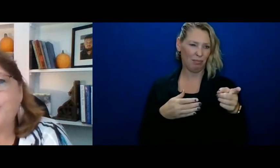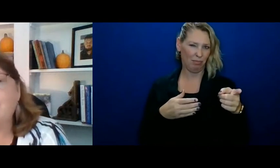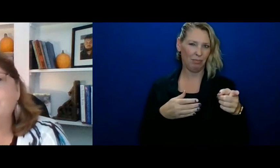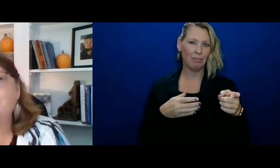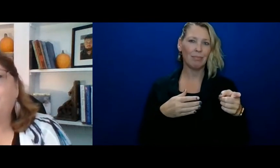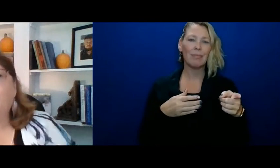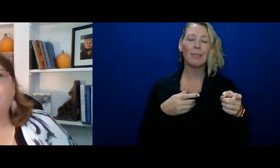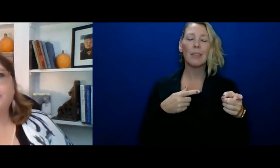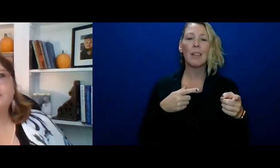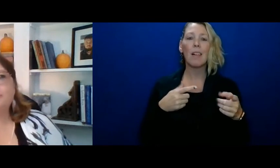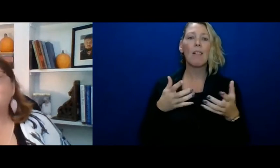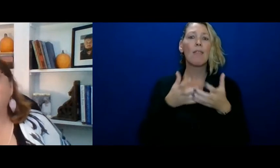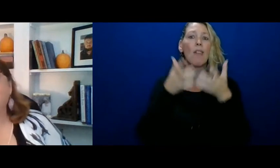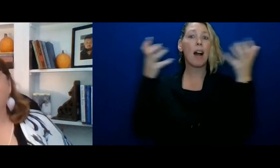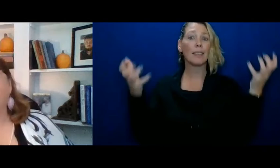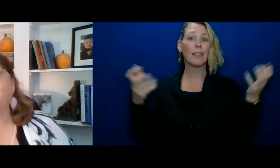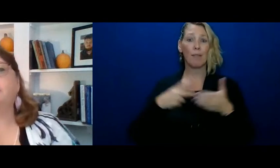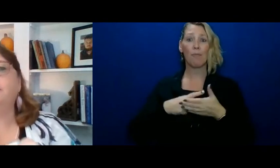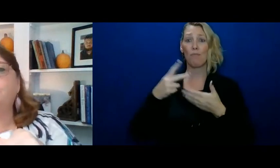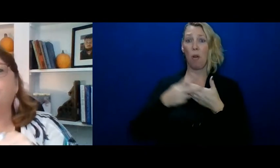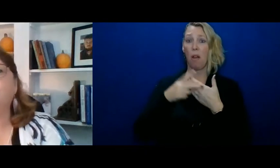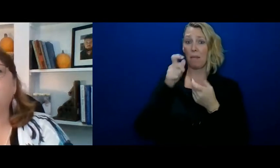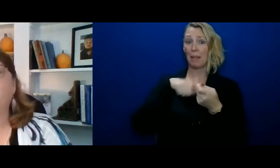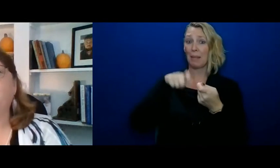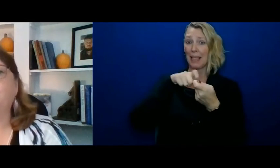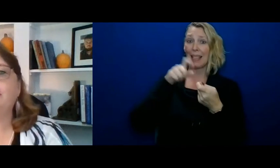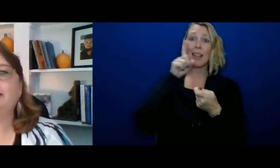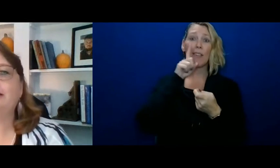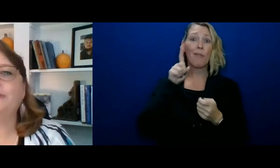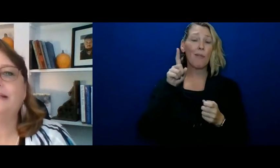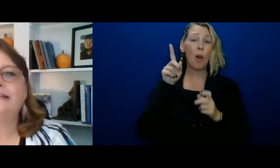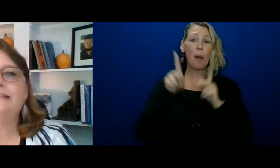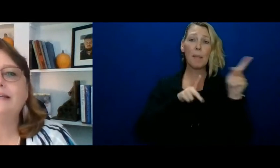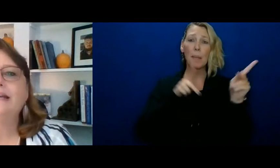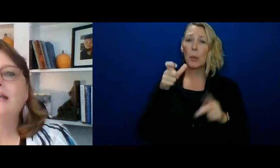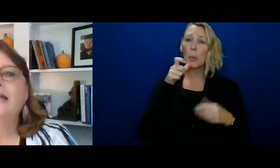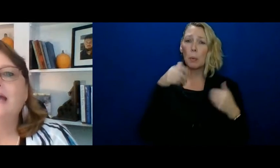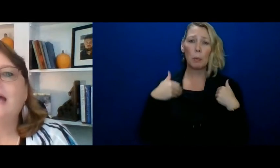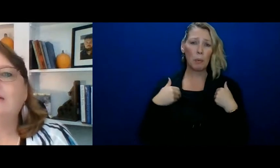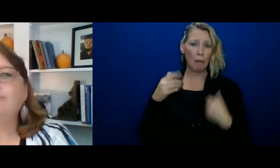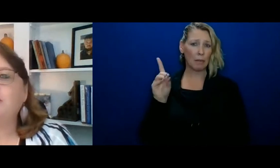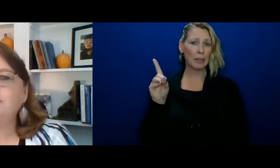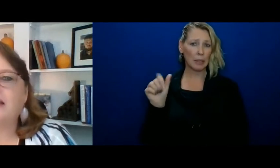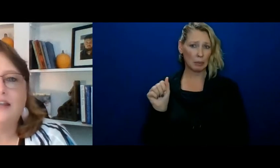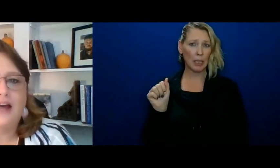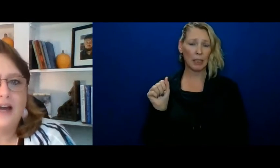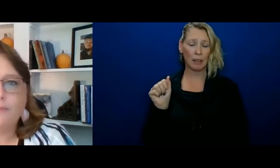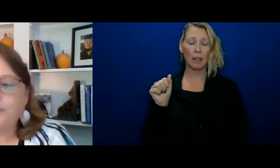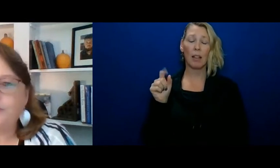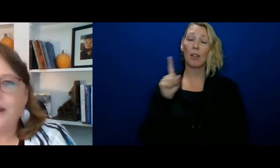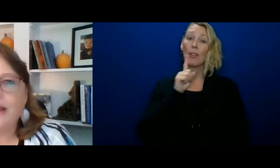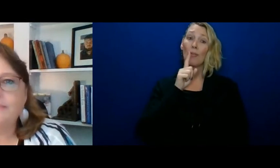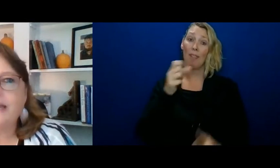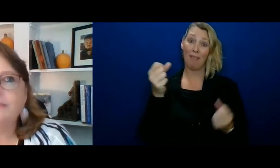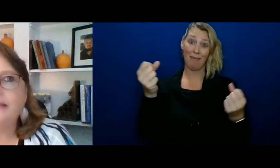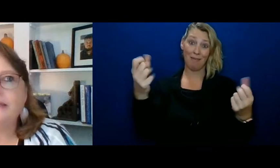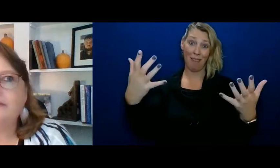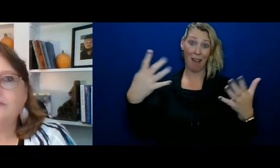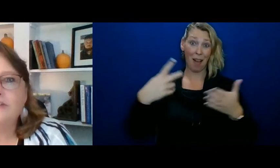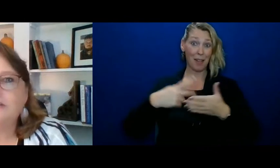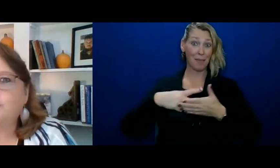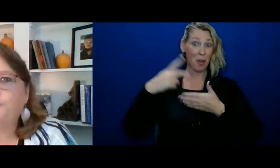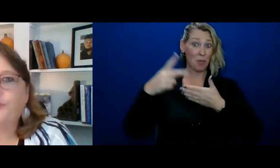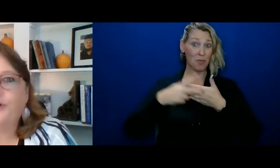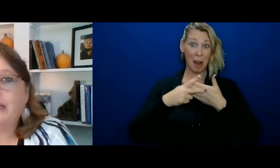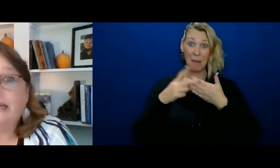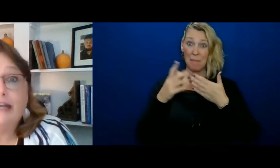of programs for specifically for individuals who experience disabilities, There's a lot of programs. I mean,